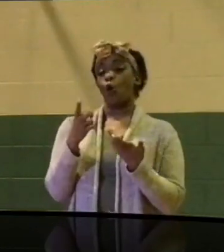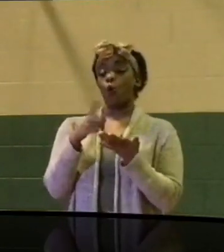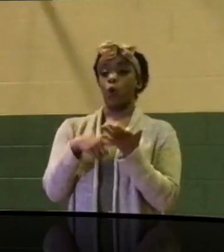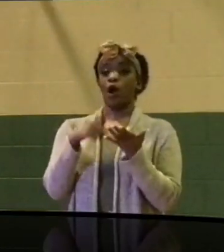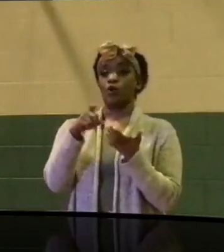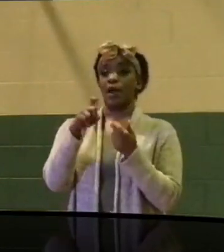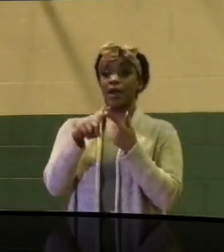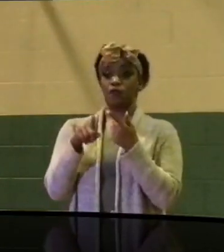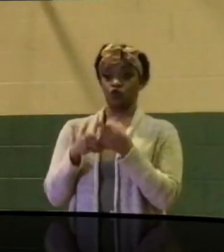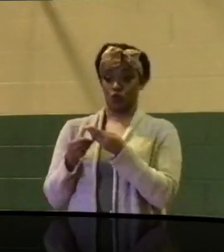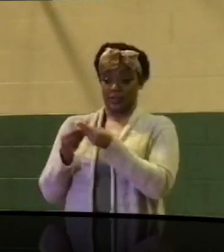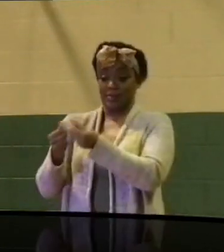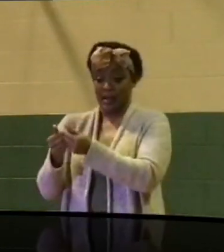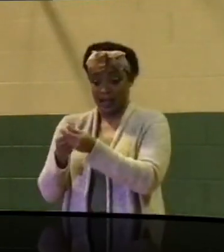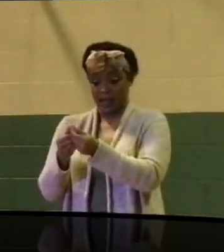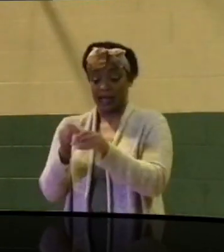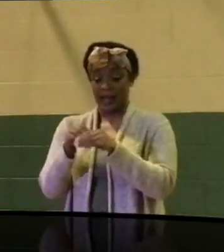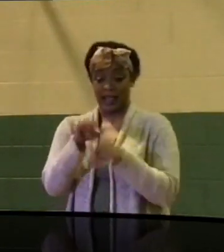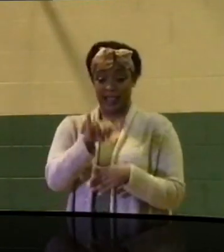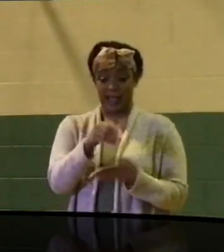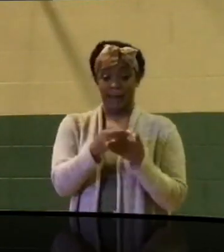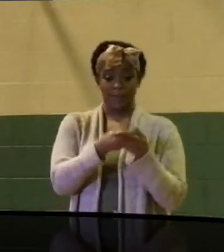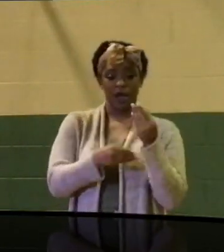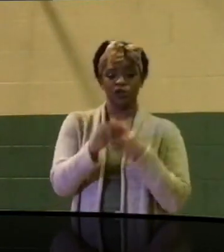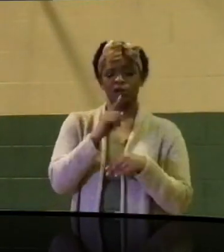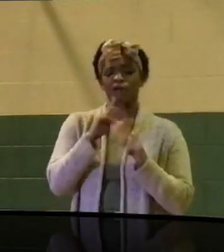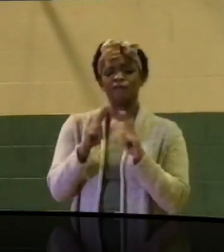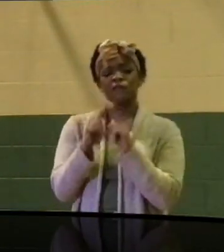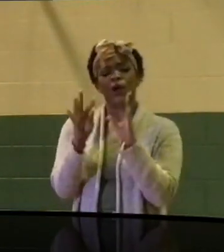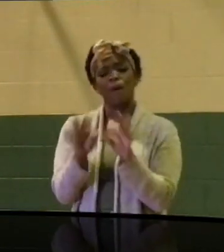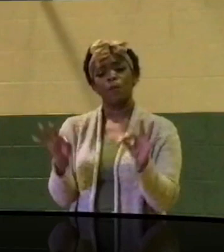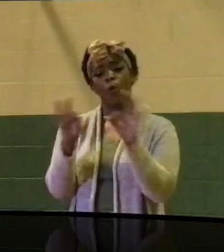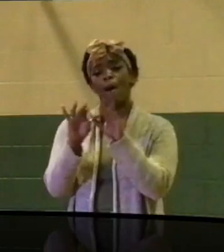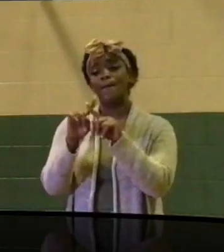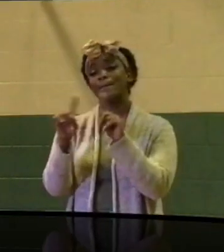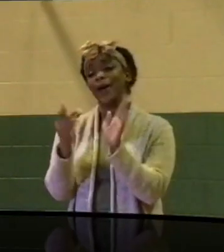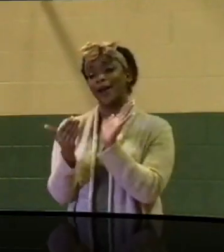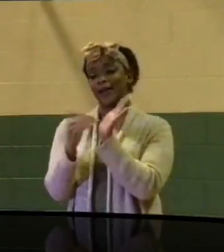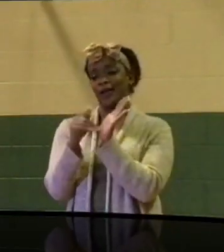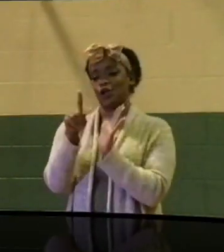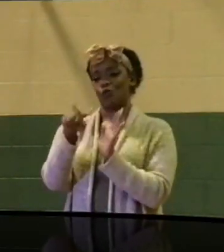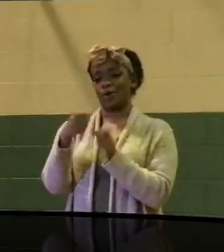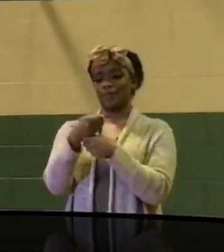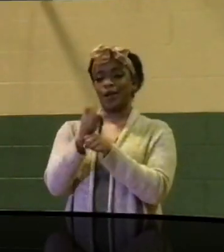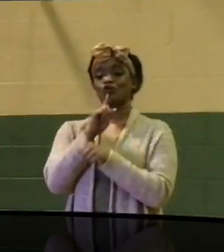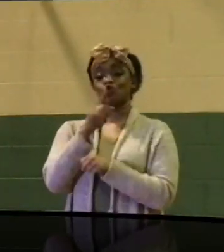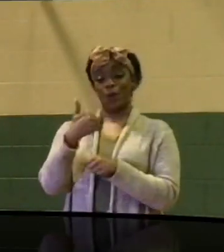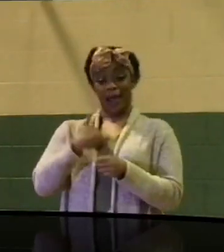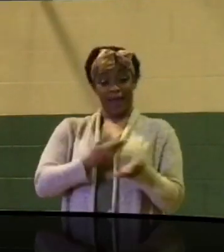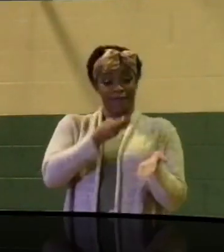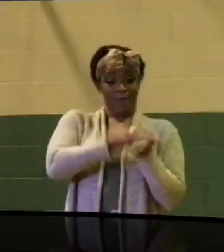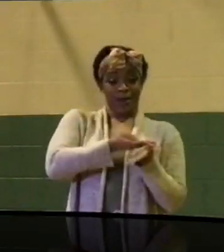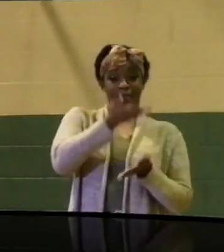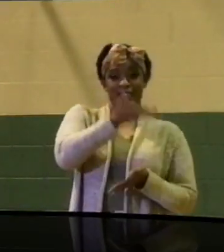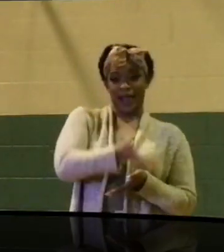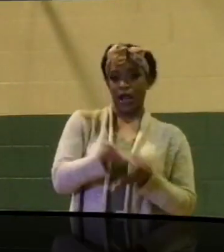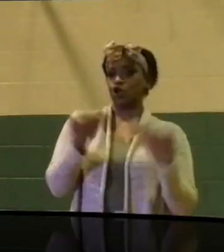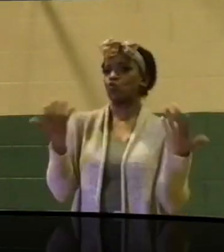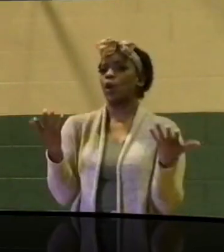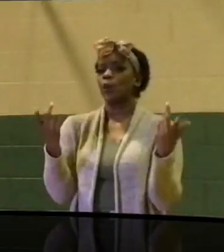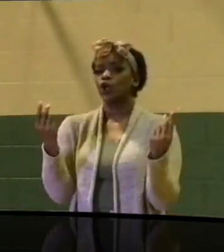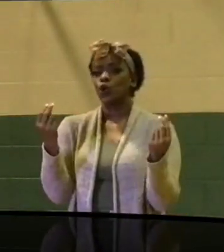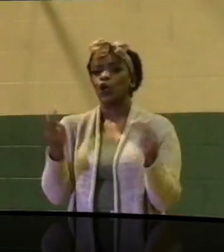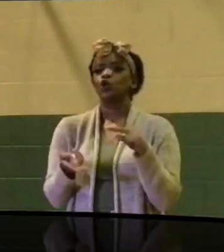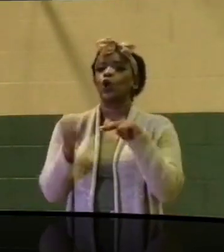budget is very important. But again, you have to make sure you have the revenue. So what are we doing to increase